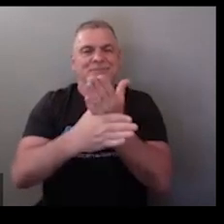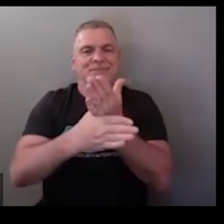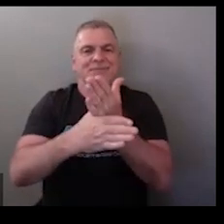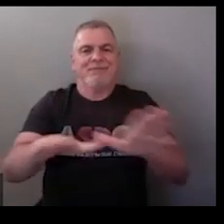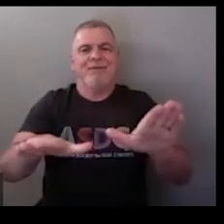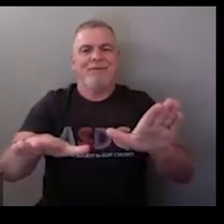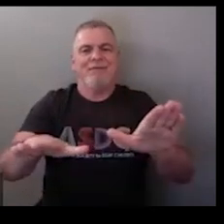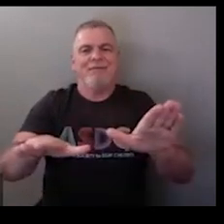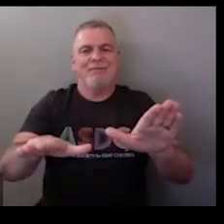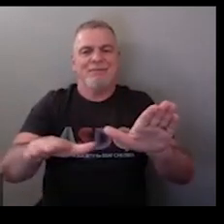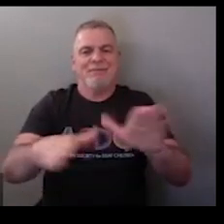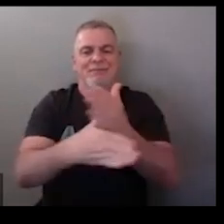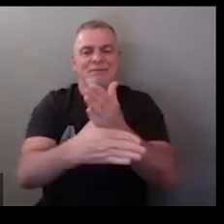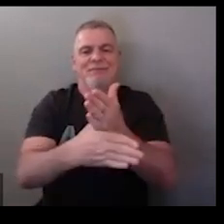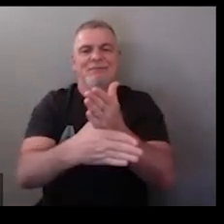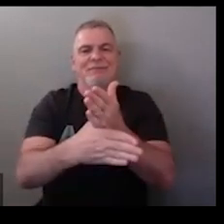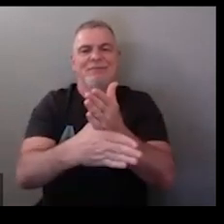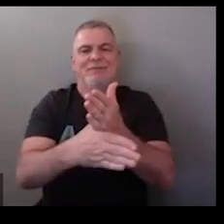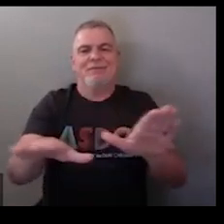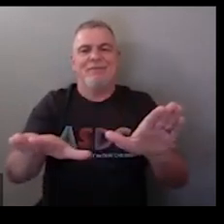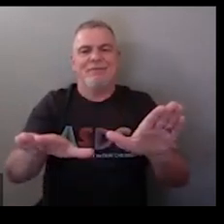and then divide